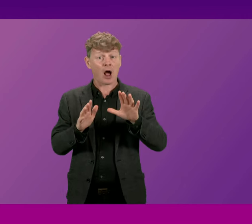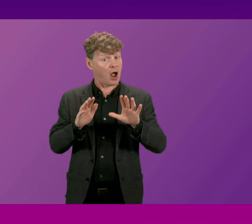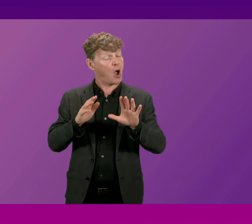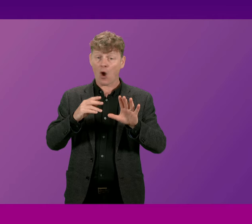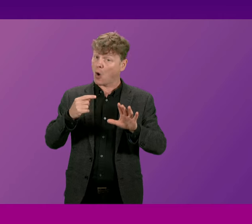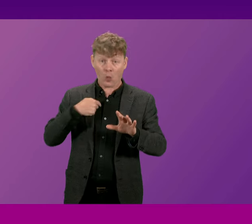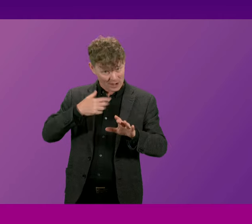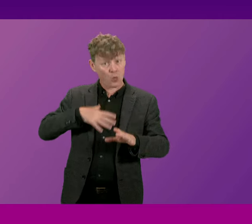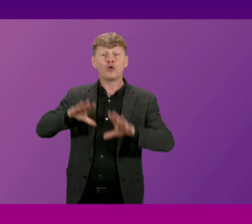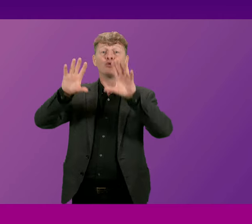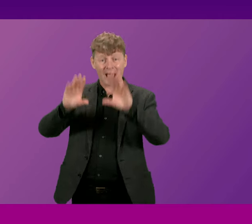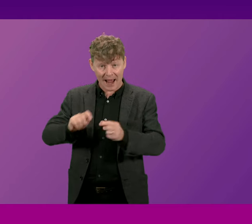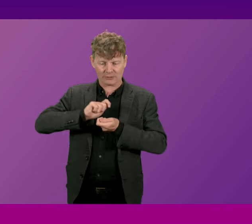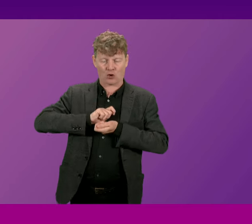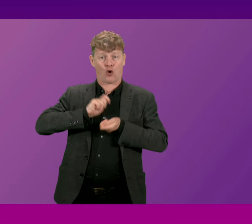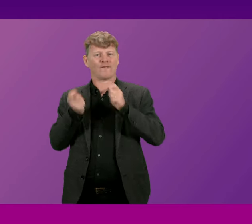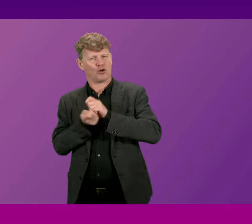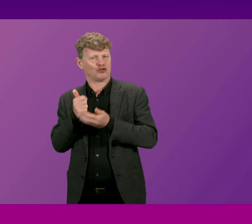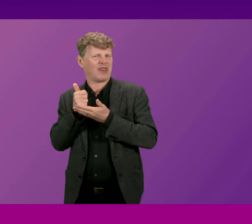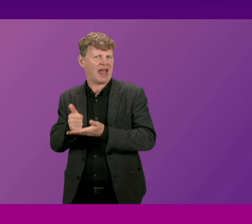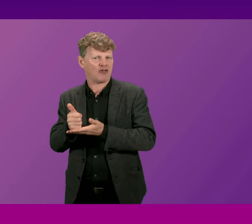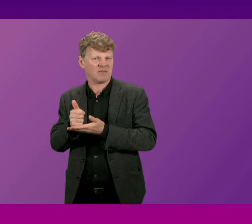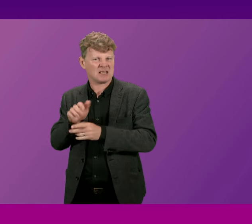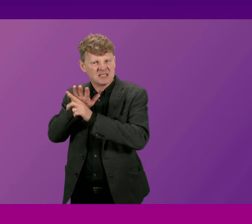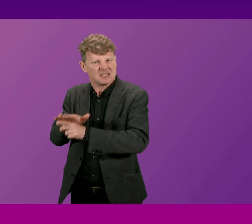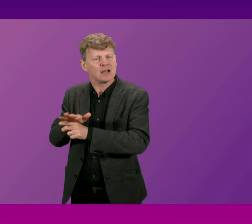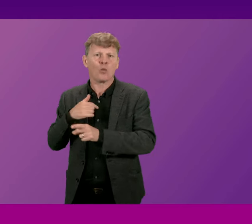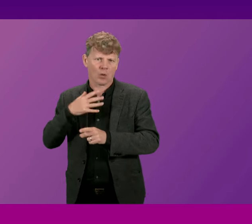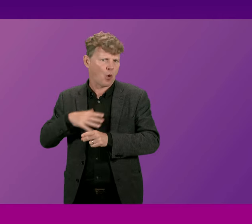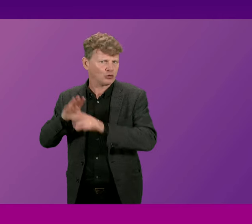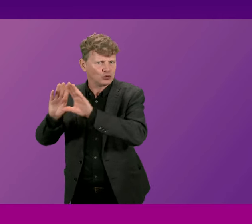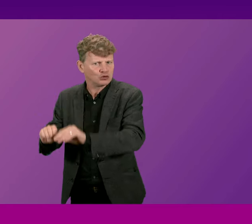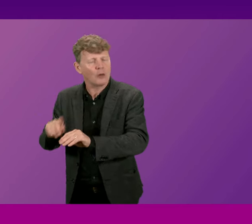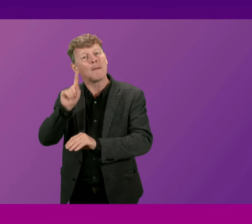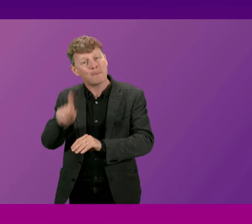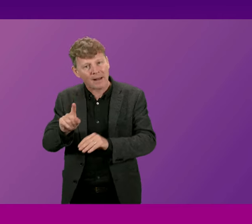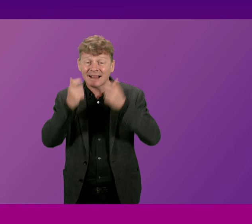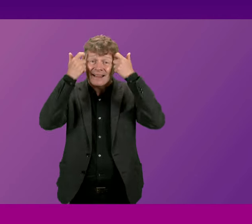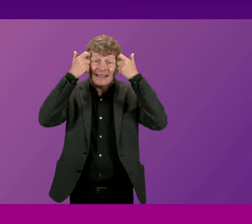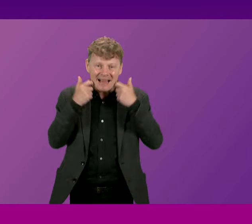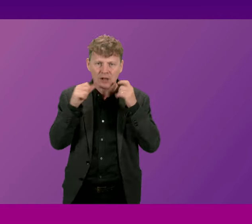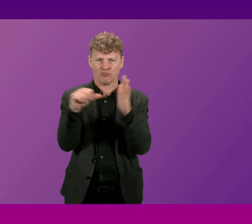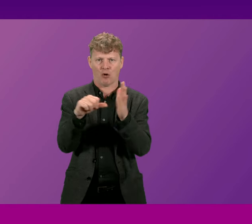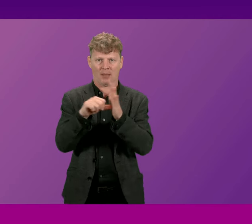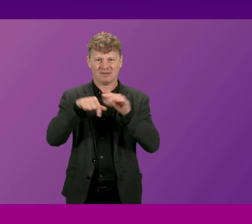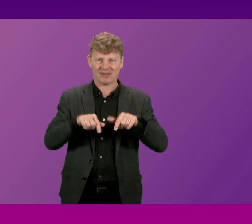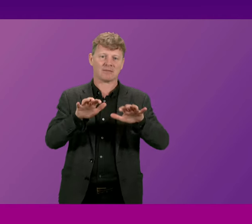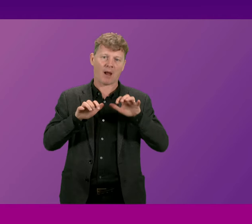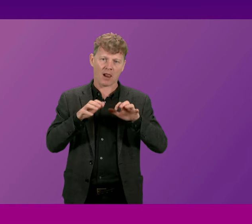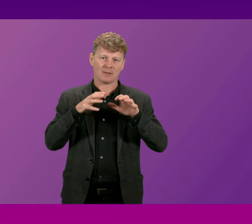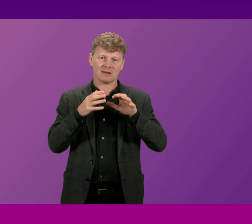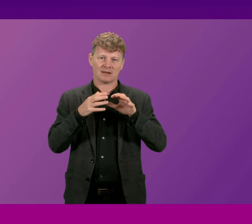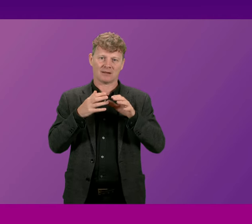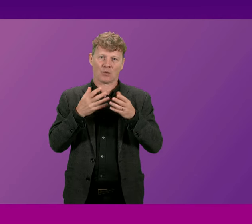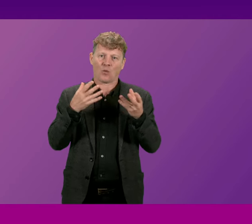conversion therapy that is a pragmatic step to try to avoid some of the legislative difficulties this parliament found itself on